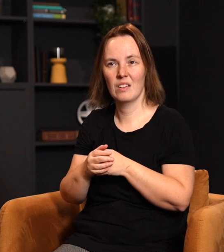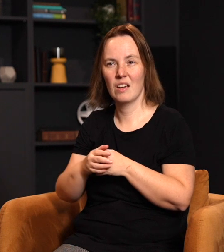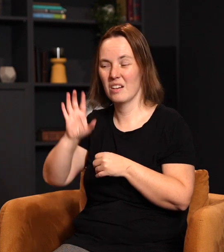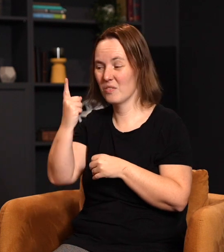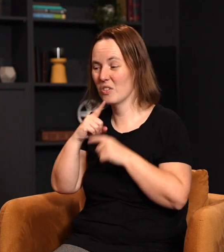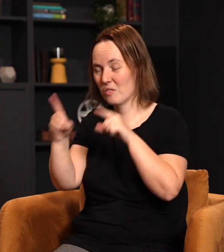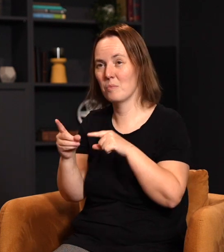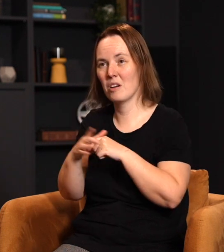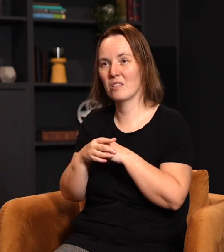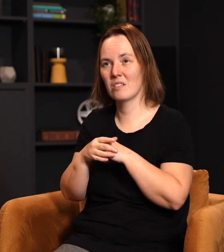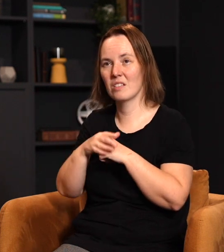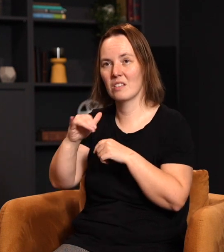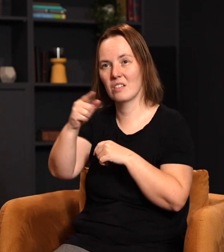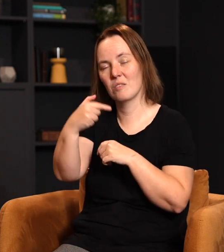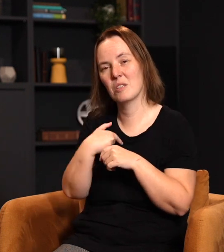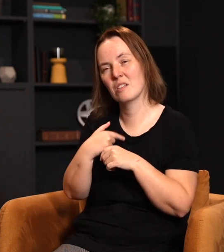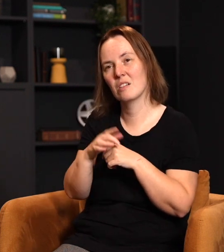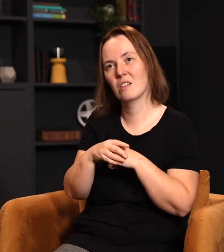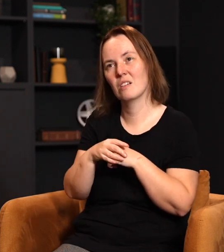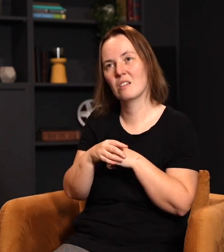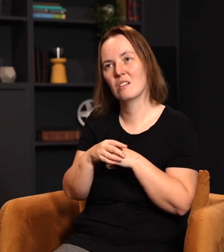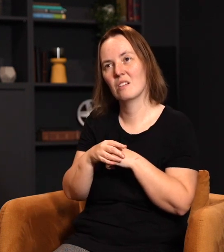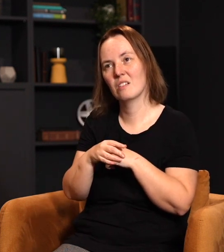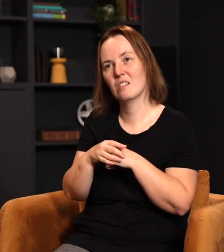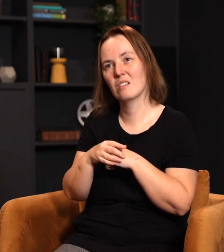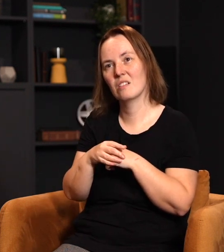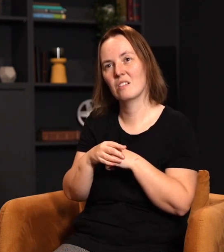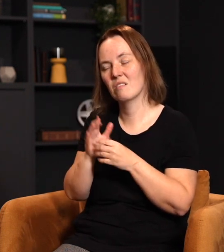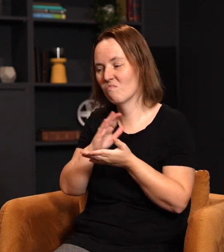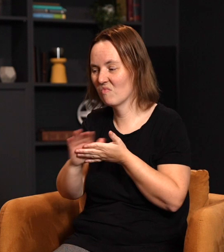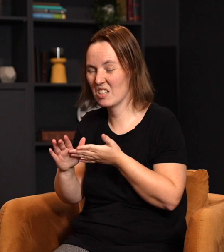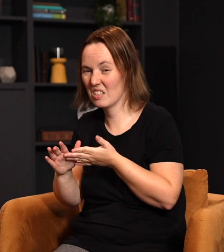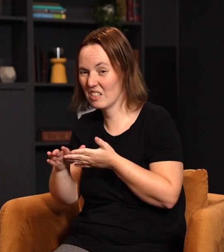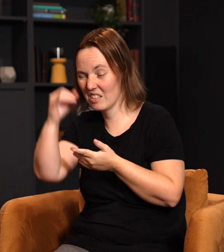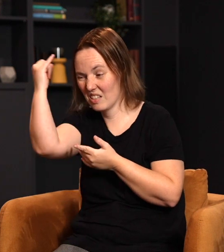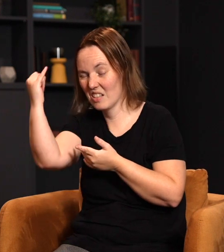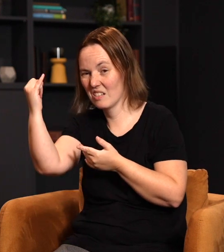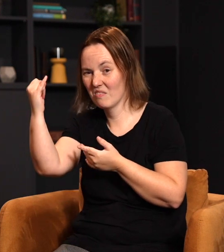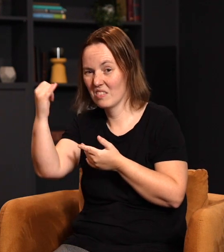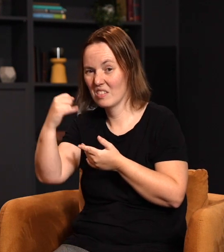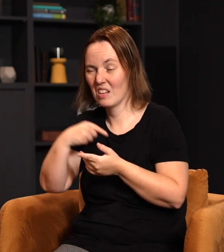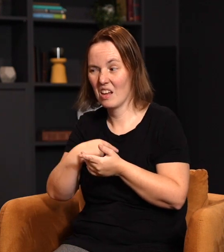And Abraham's first response like you and me was, nice idea, but I'm 100 years old. My wife is 90. It's not going to happen.